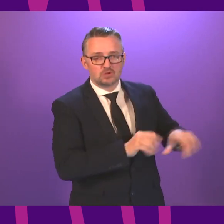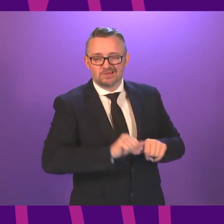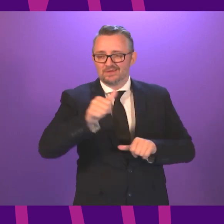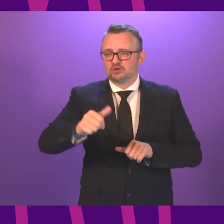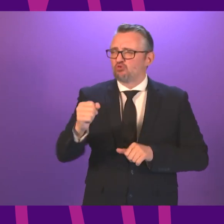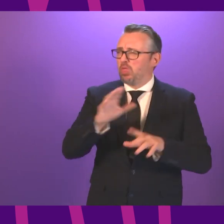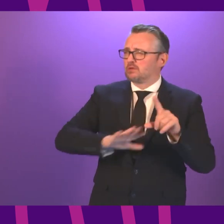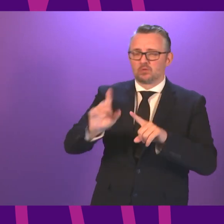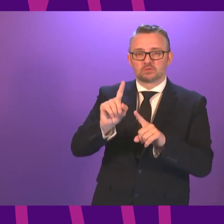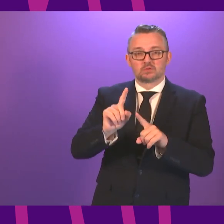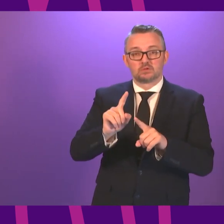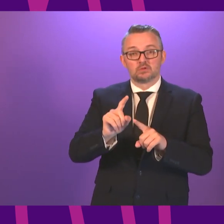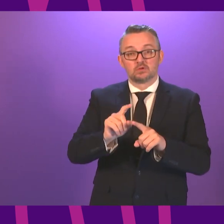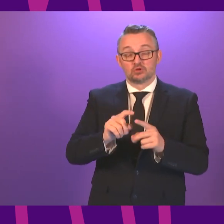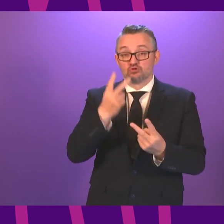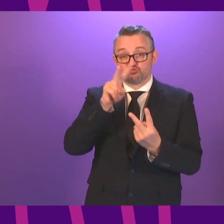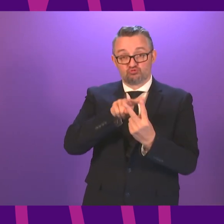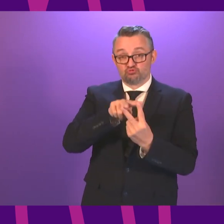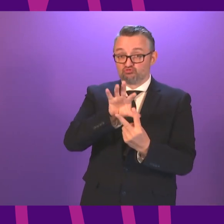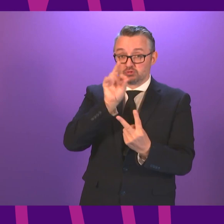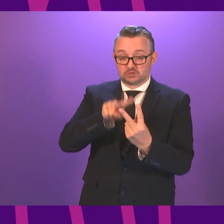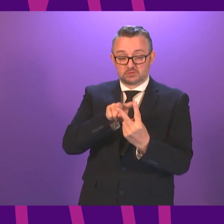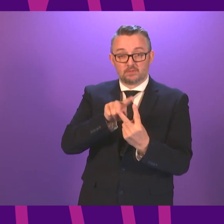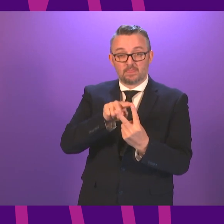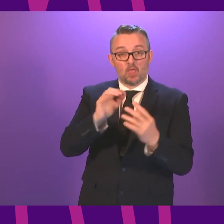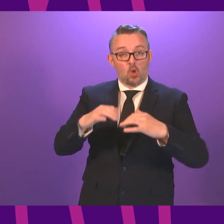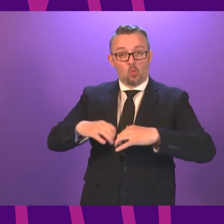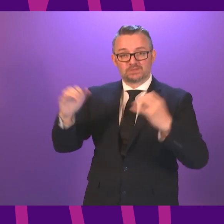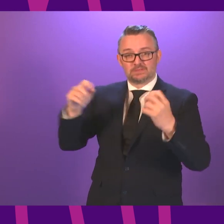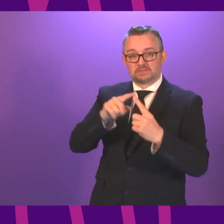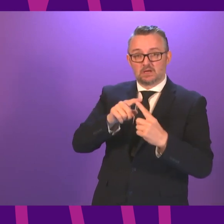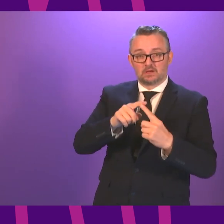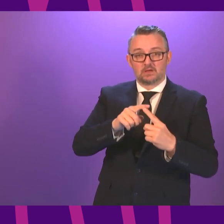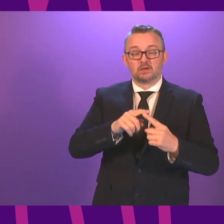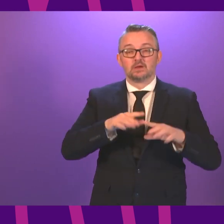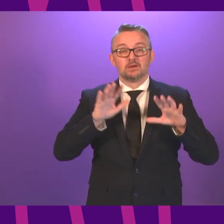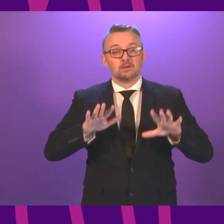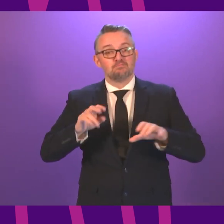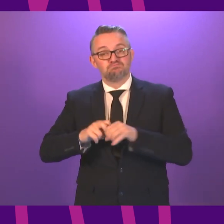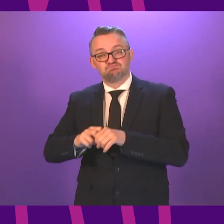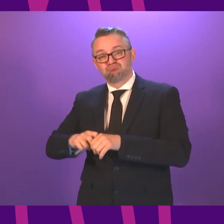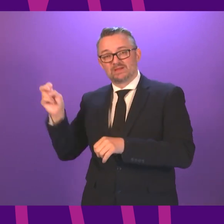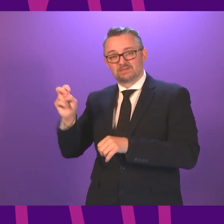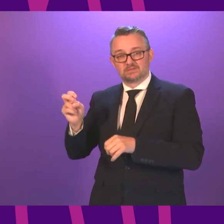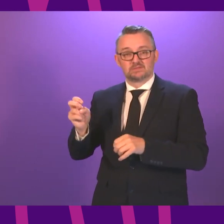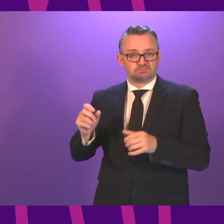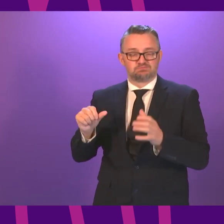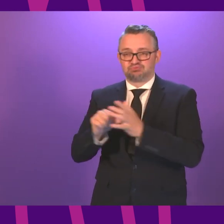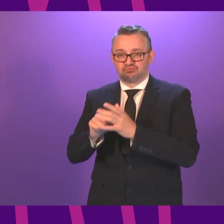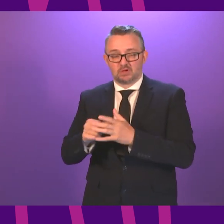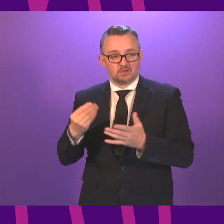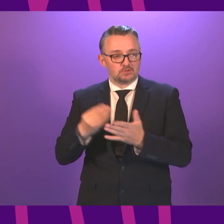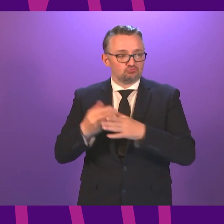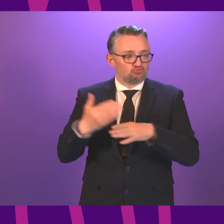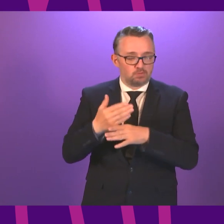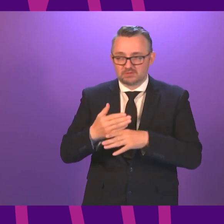And there is a choice of two very different futures. There is the Westminster choice. A hard Brexit costing jobs, hitting living standards and holding